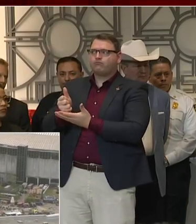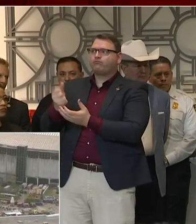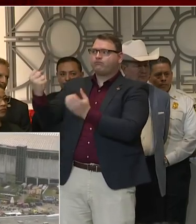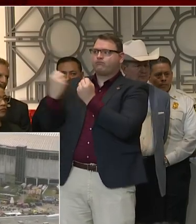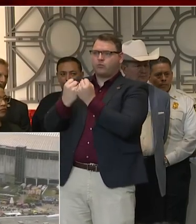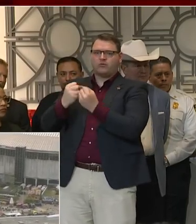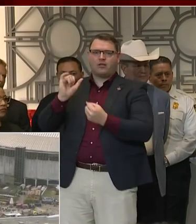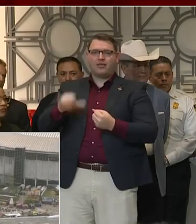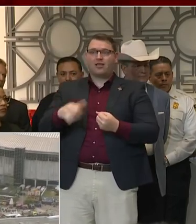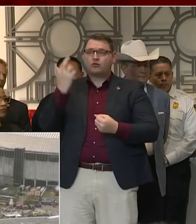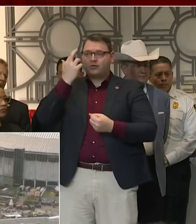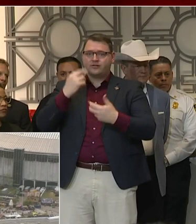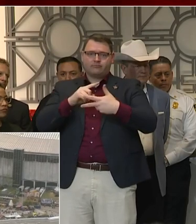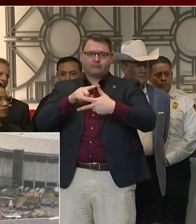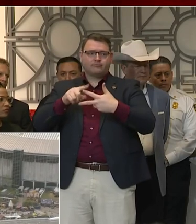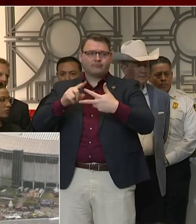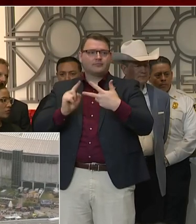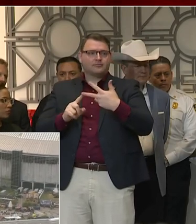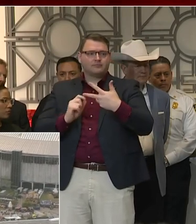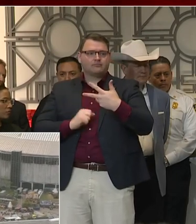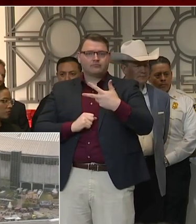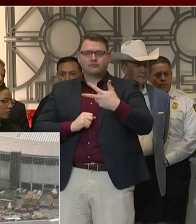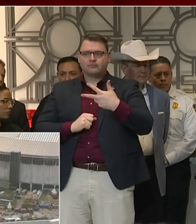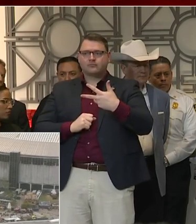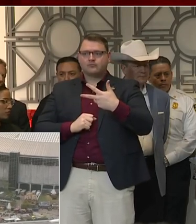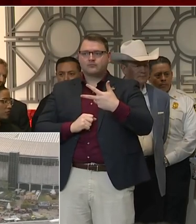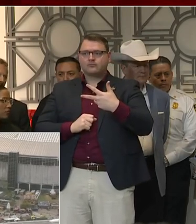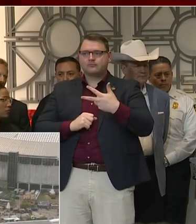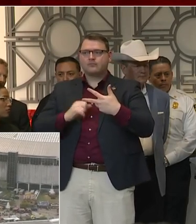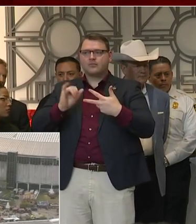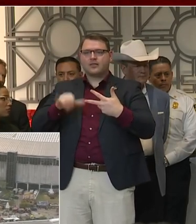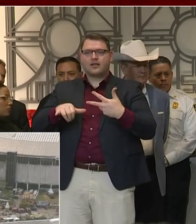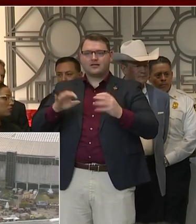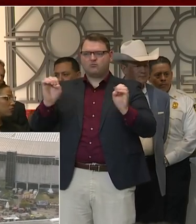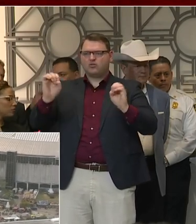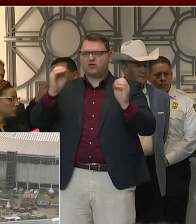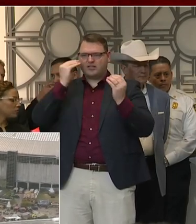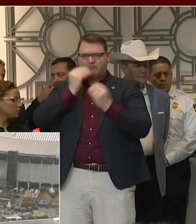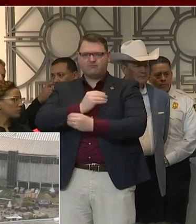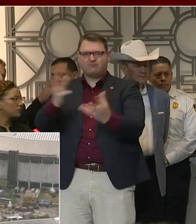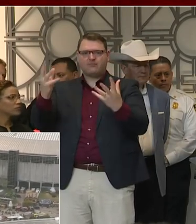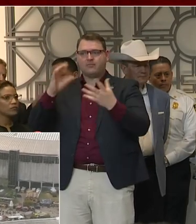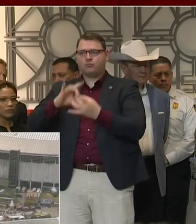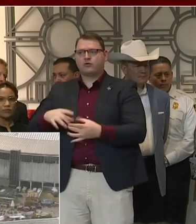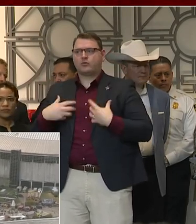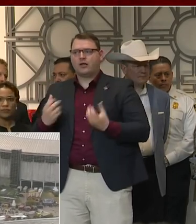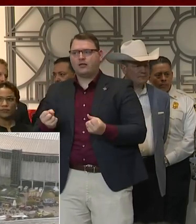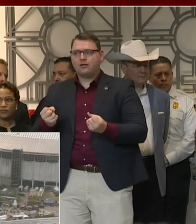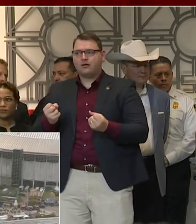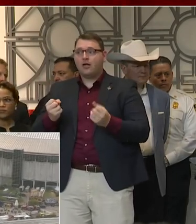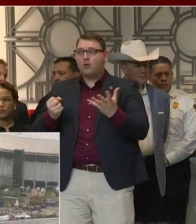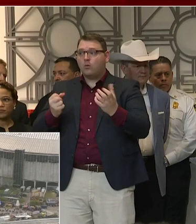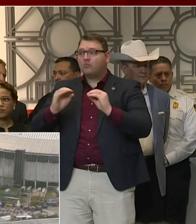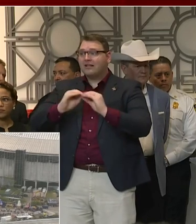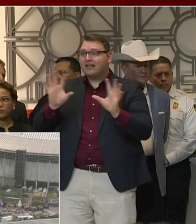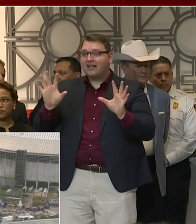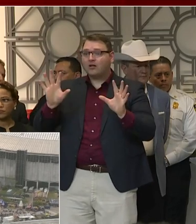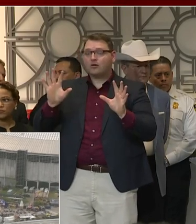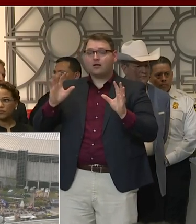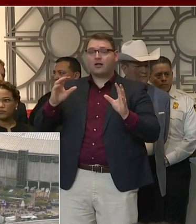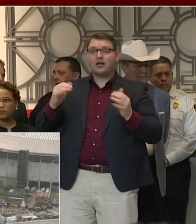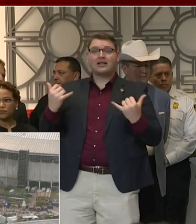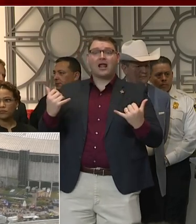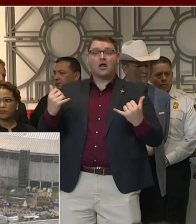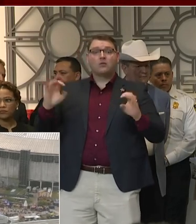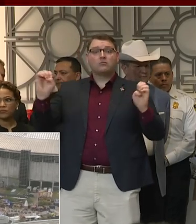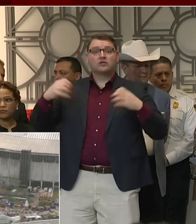the primary reasons for the emergency health declaration. I want that to be clear because I don't want everybody to think that we need to get in a panic situation.